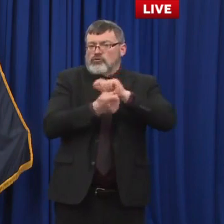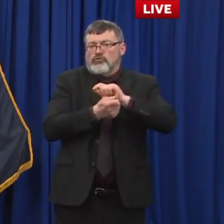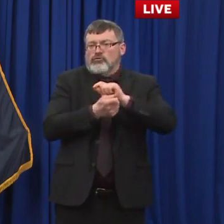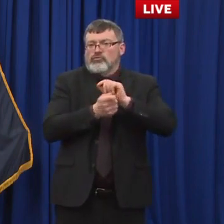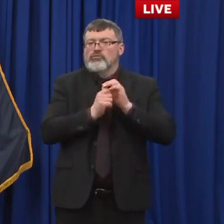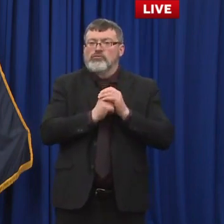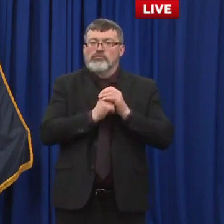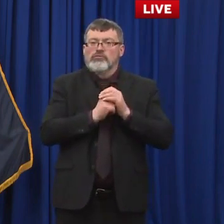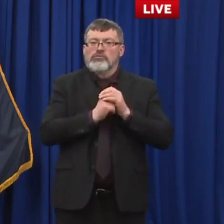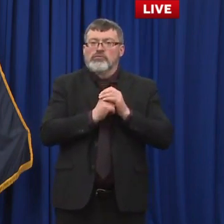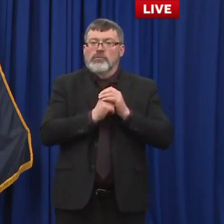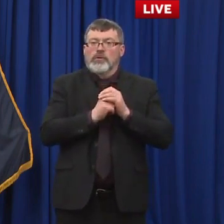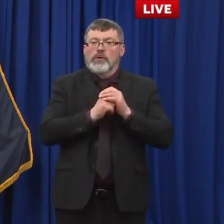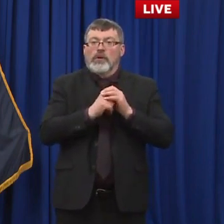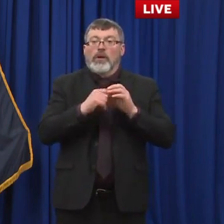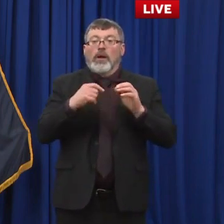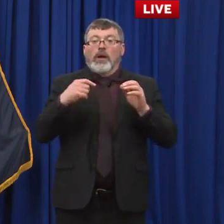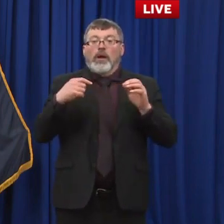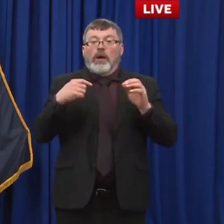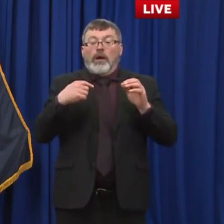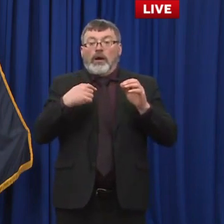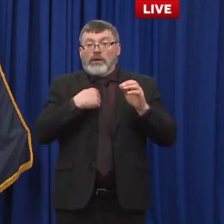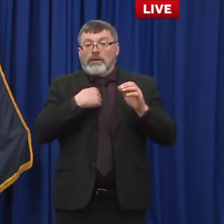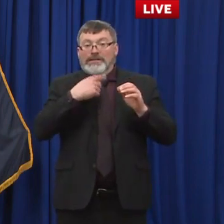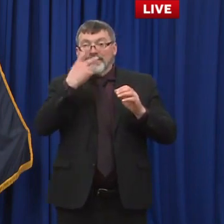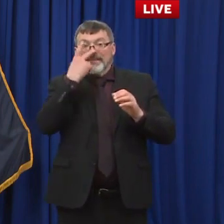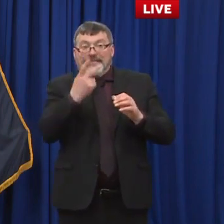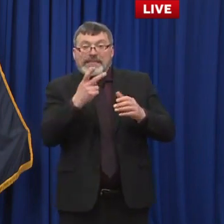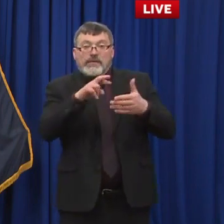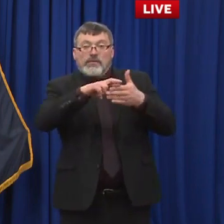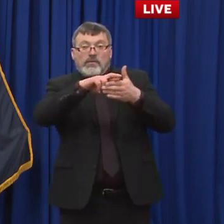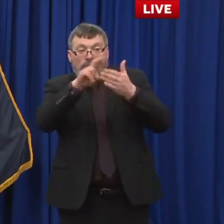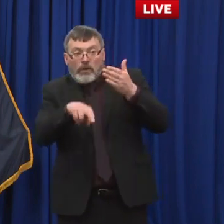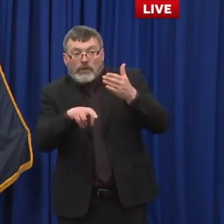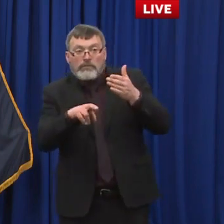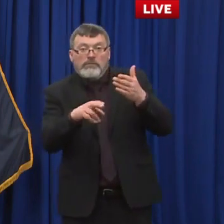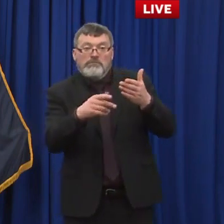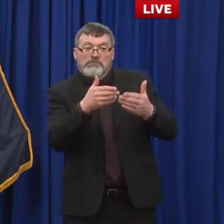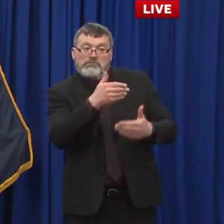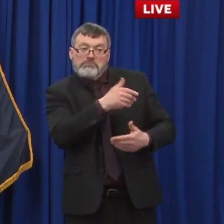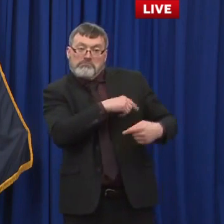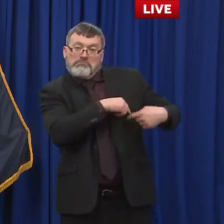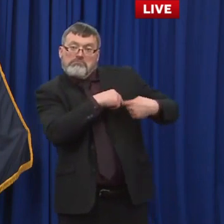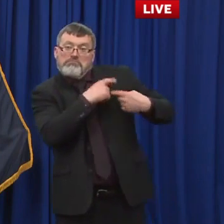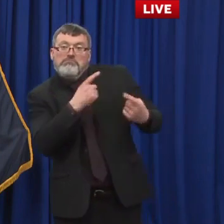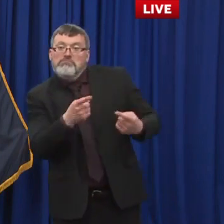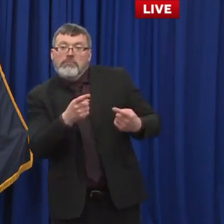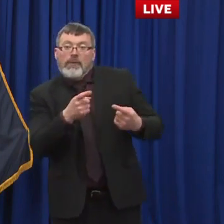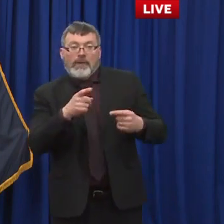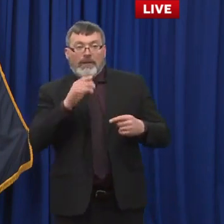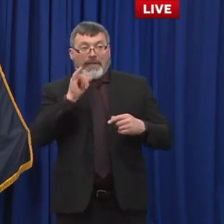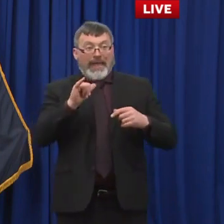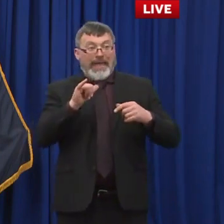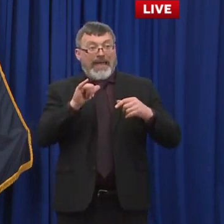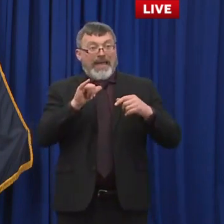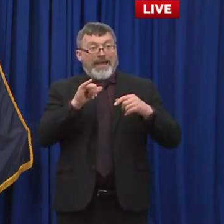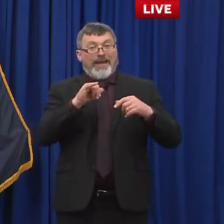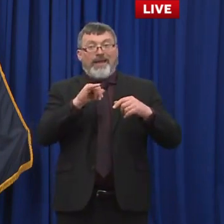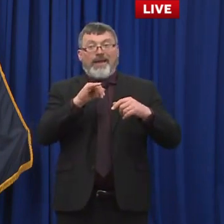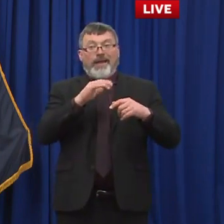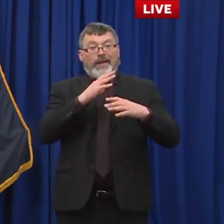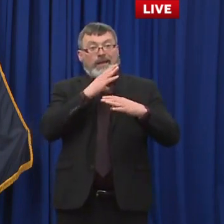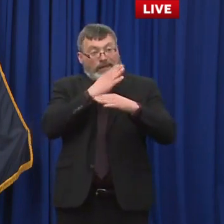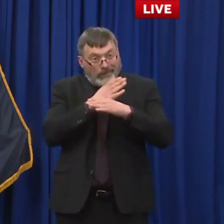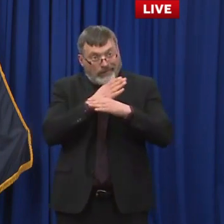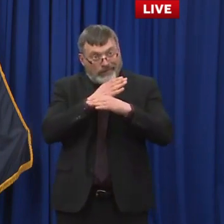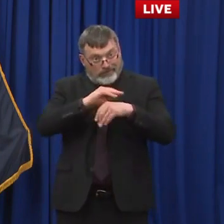more and more evidence that masks are effective at preventing and controlling spread of COVID-19. And so regardless of whether there's a mask mandate